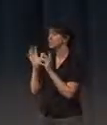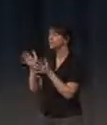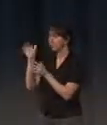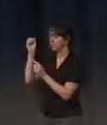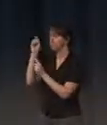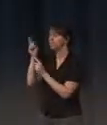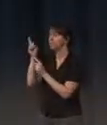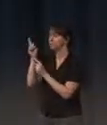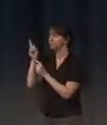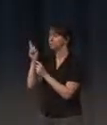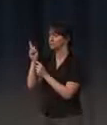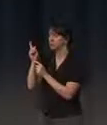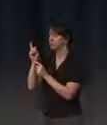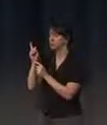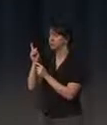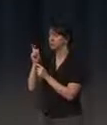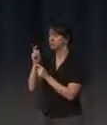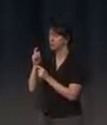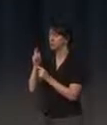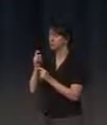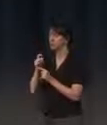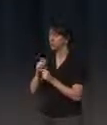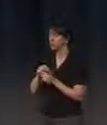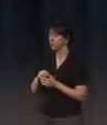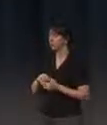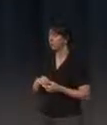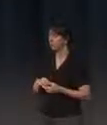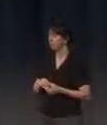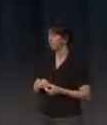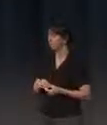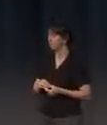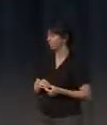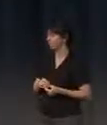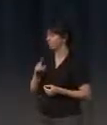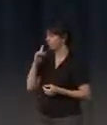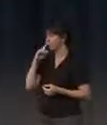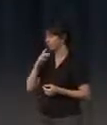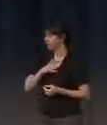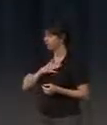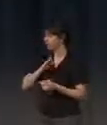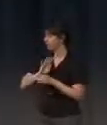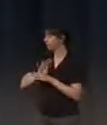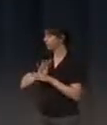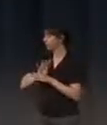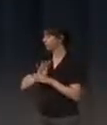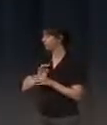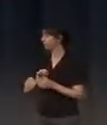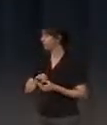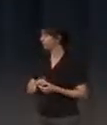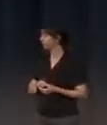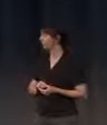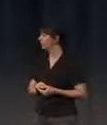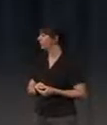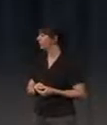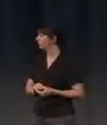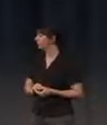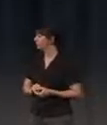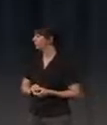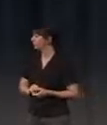Ten more minutes, okay. Wonderful. I did this video with a hope, yeah, there we are.